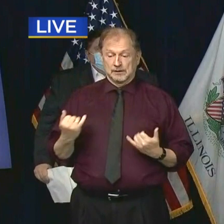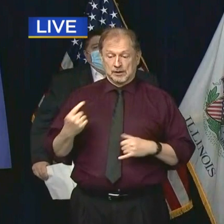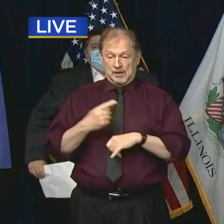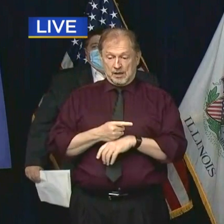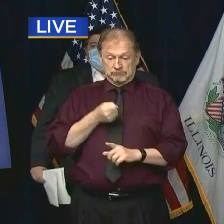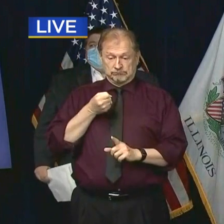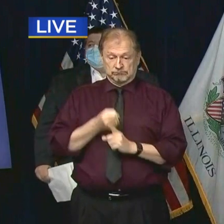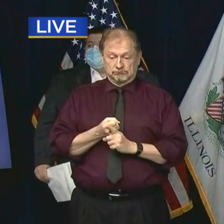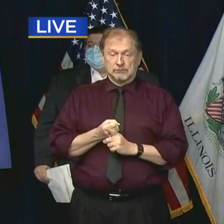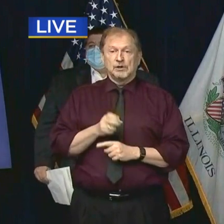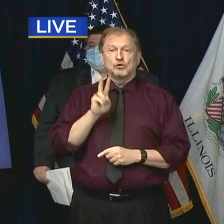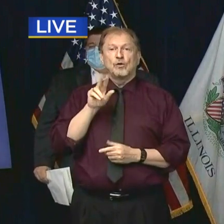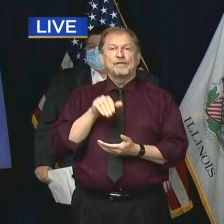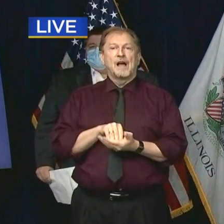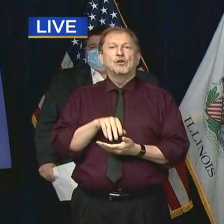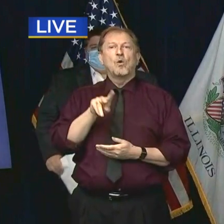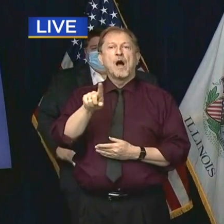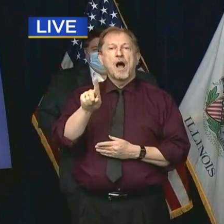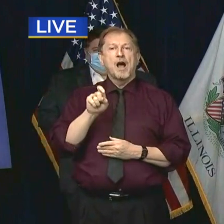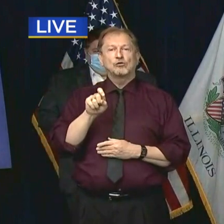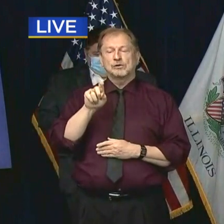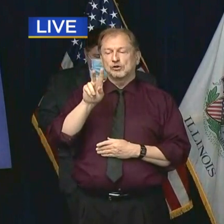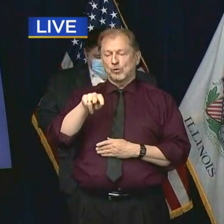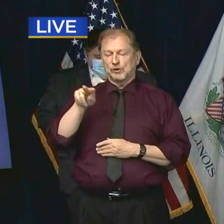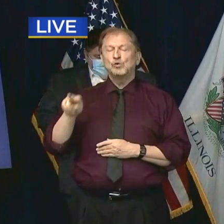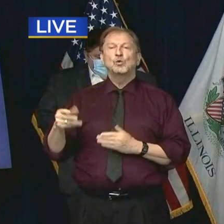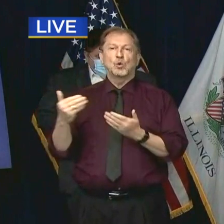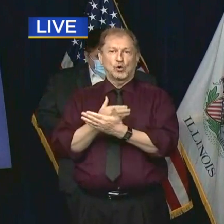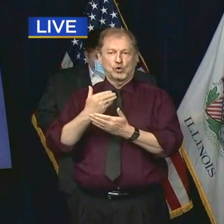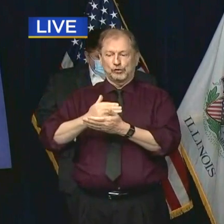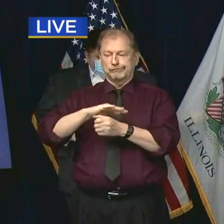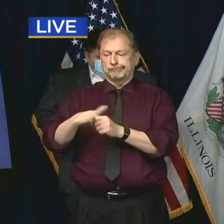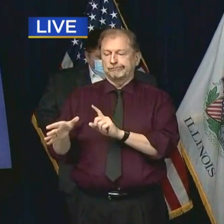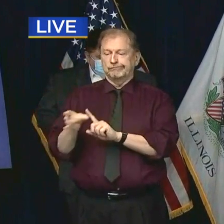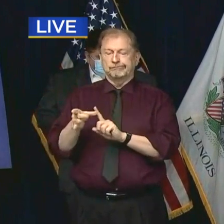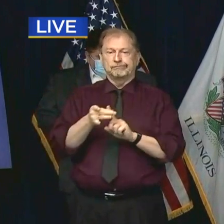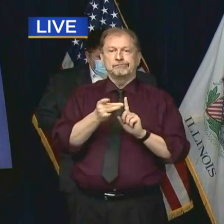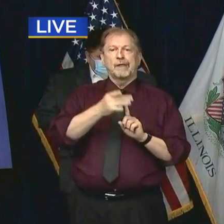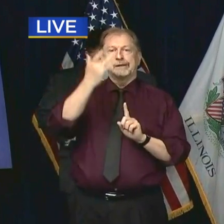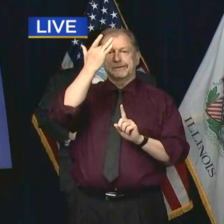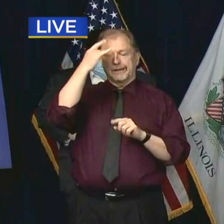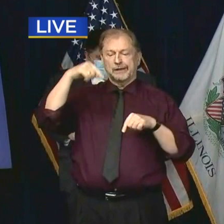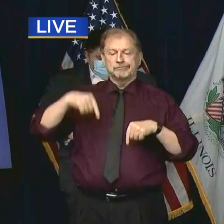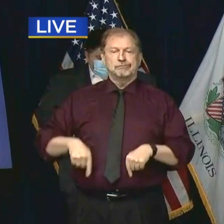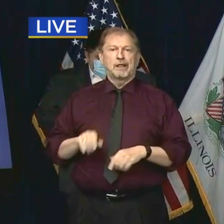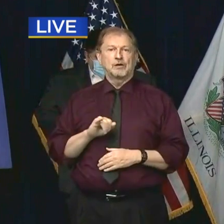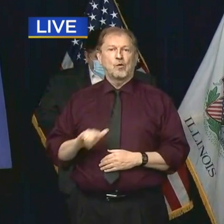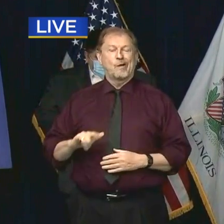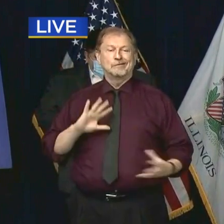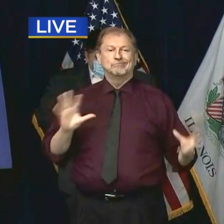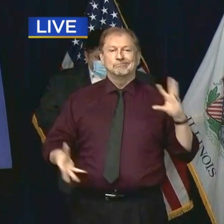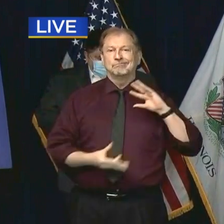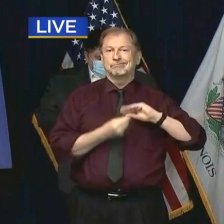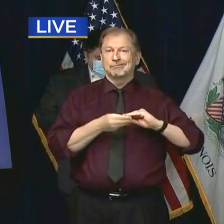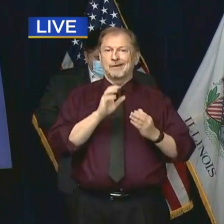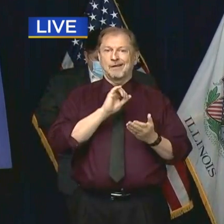,122 new cases of COVID-19 here in Illinois for a total of 65